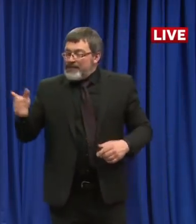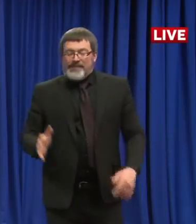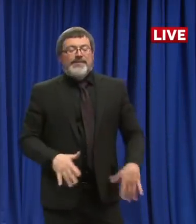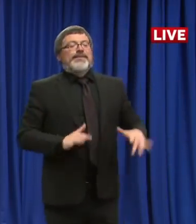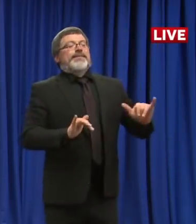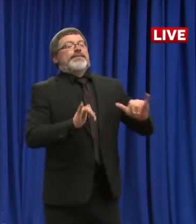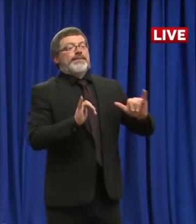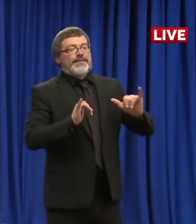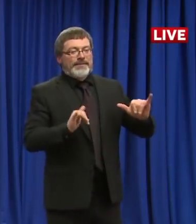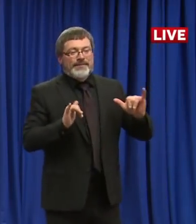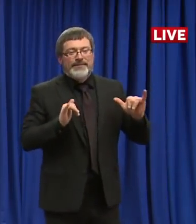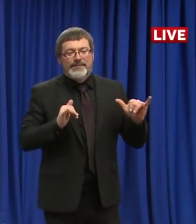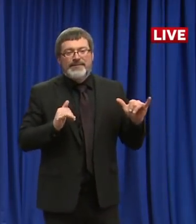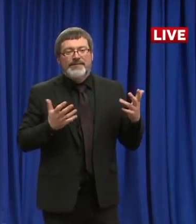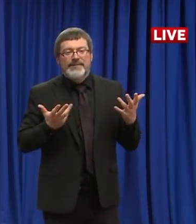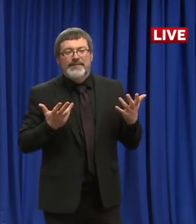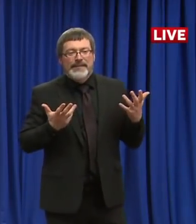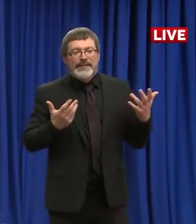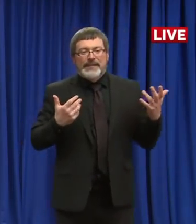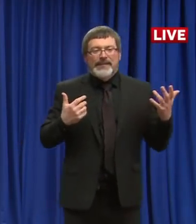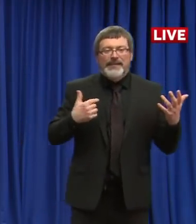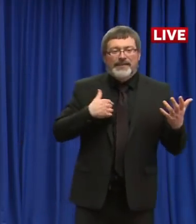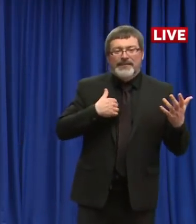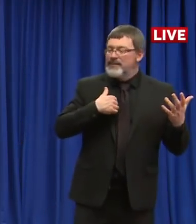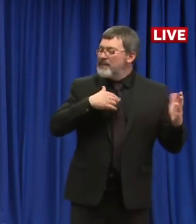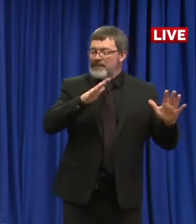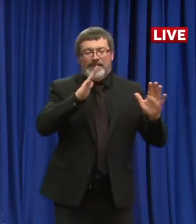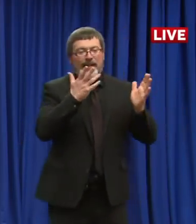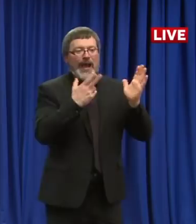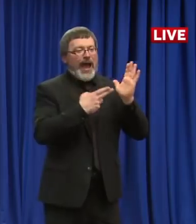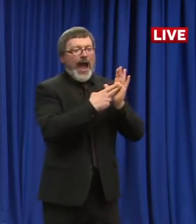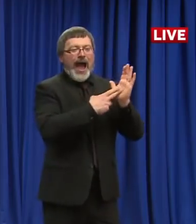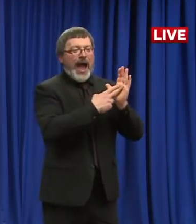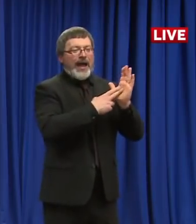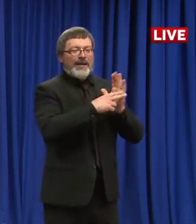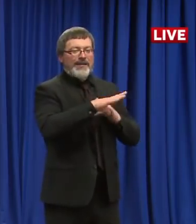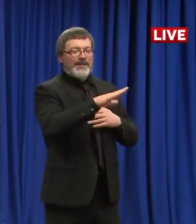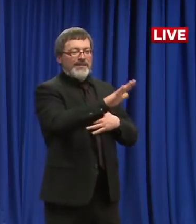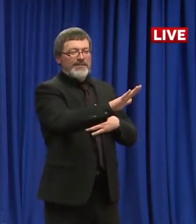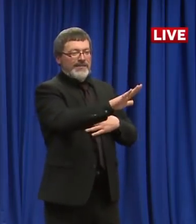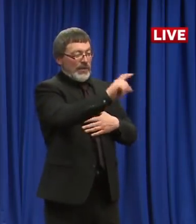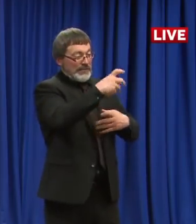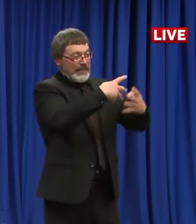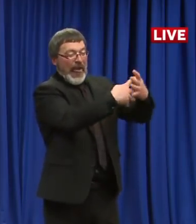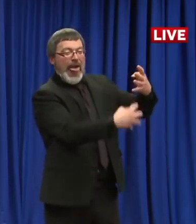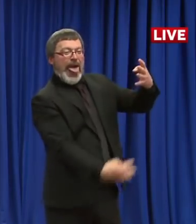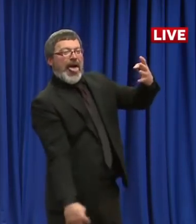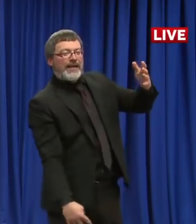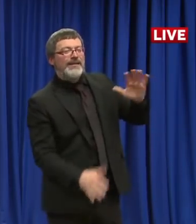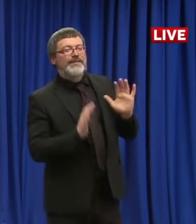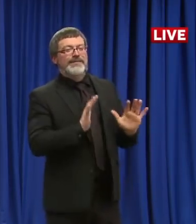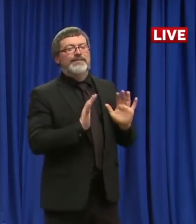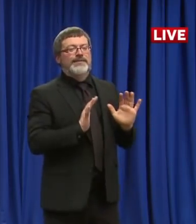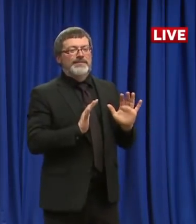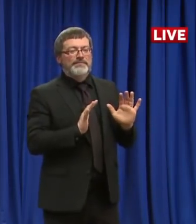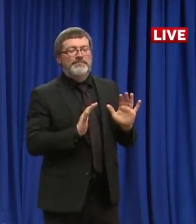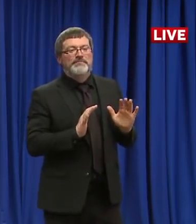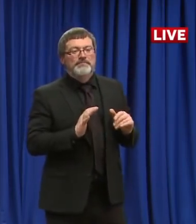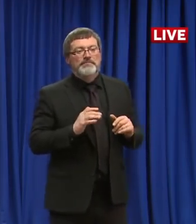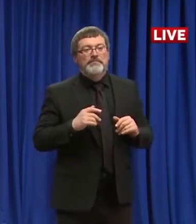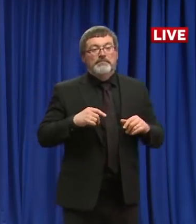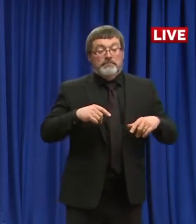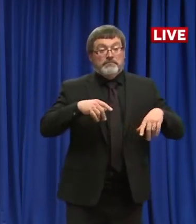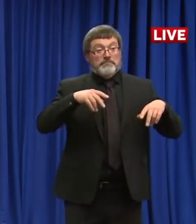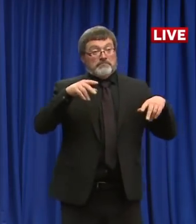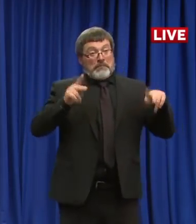I got to be honest, I couldn't keep up with a lot of those questions. Look, when it comes to people that want to take political shots or whatever